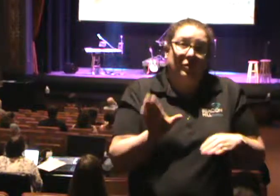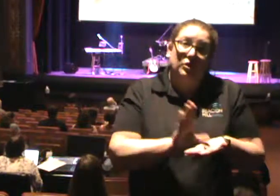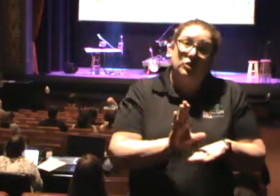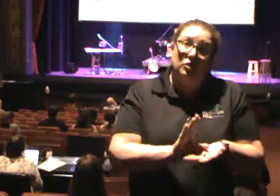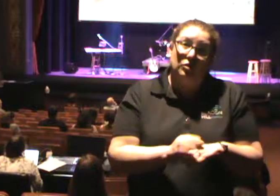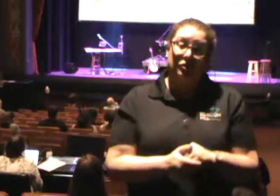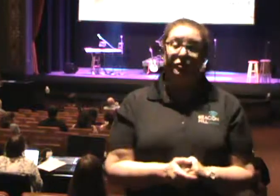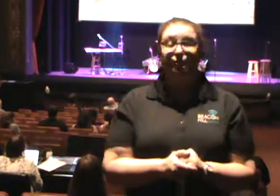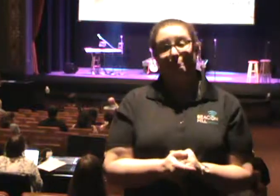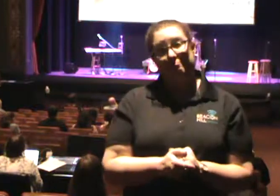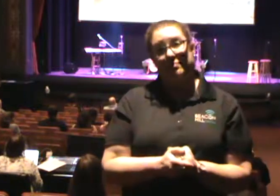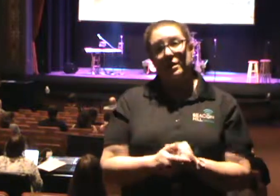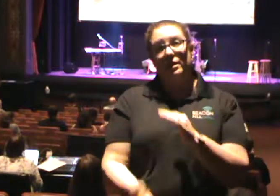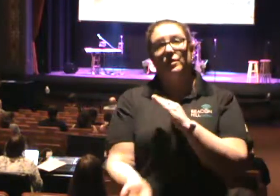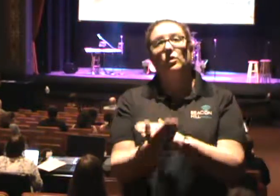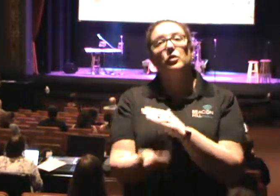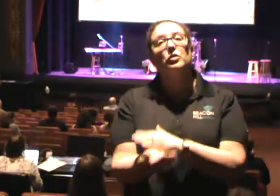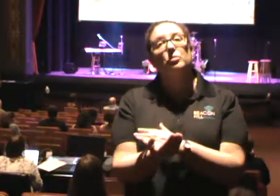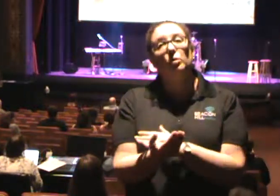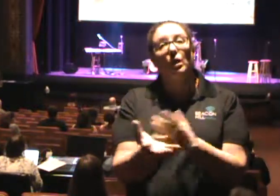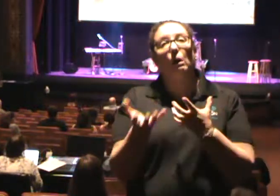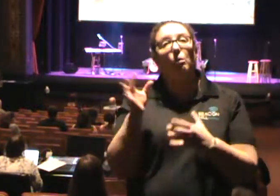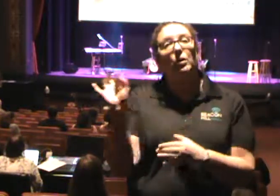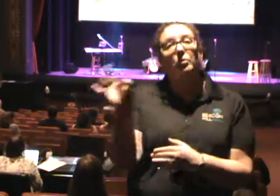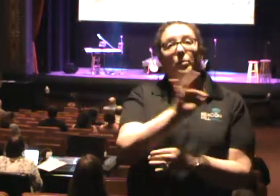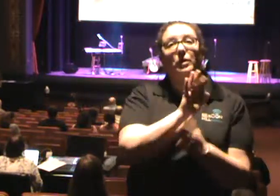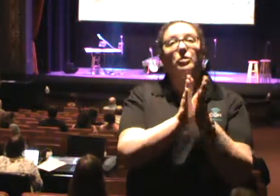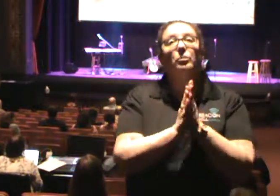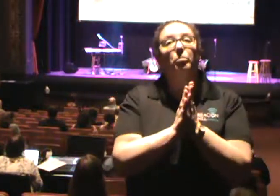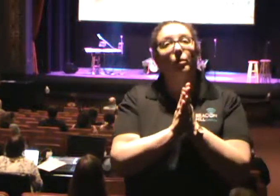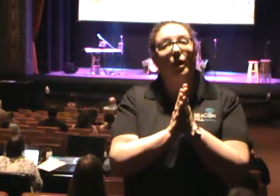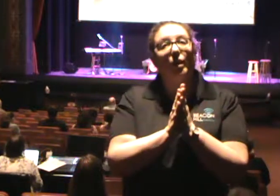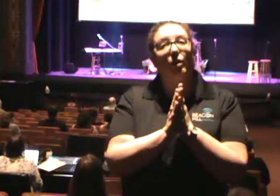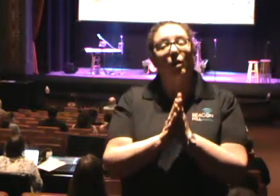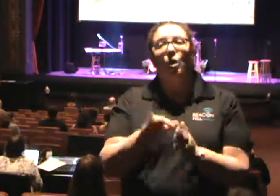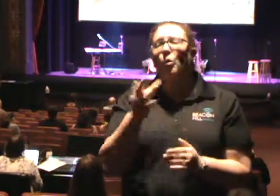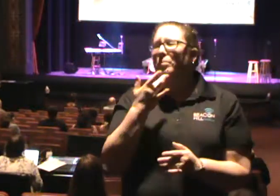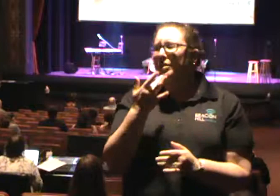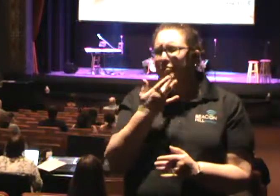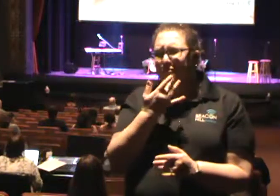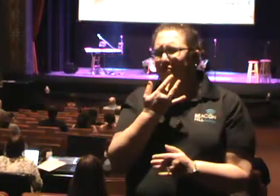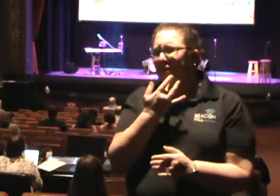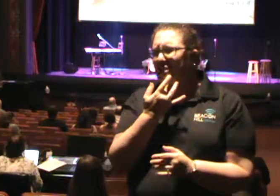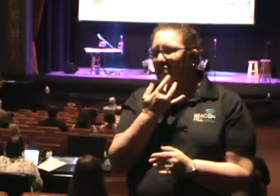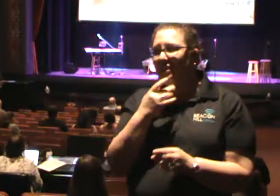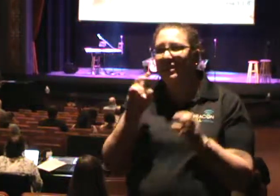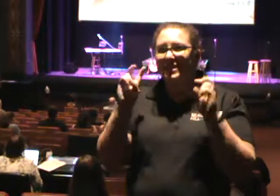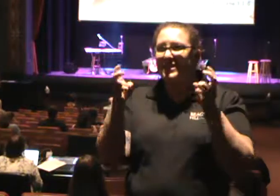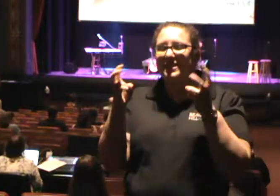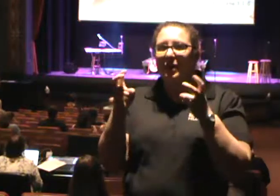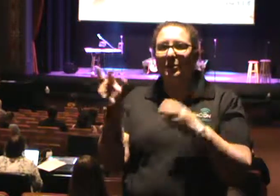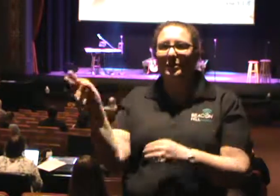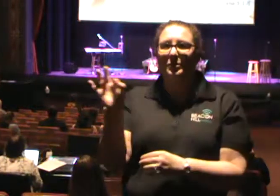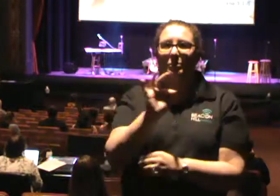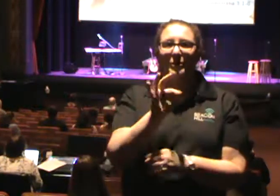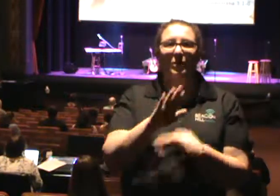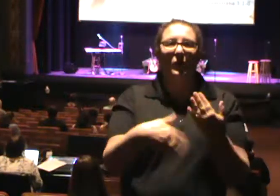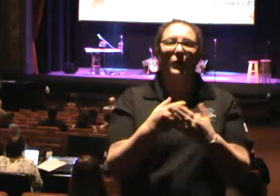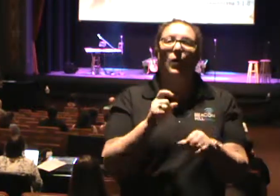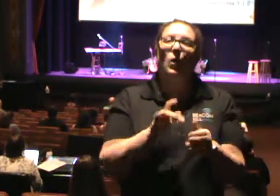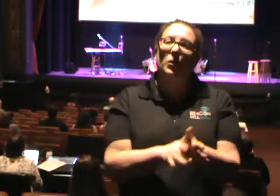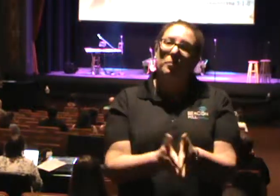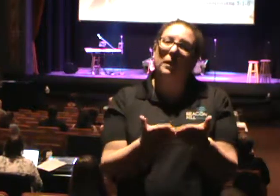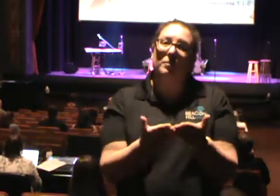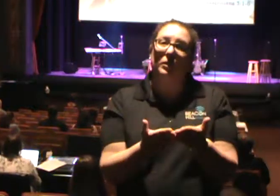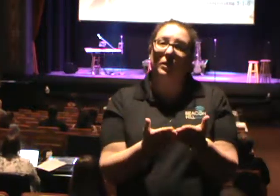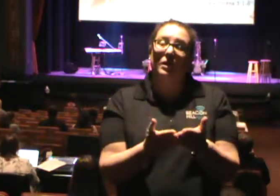And so this morning, I want to preach on prayer. It's one of my favorite topics to preach on in all of the Bible. So, ladies and